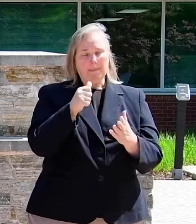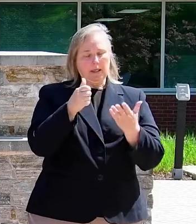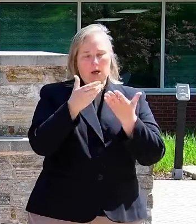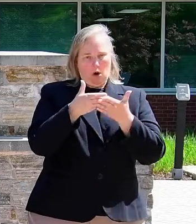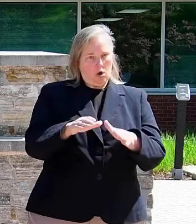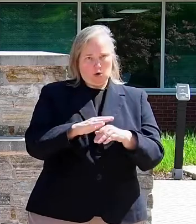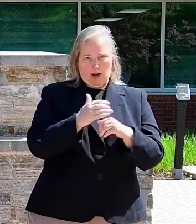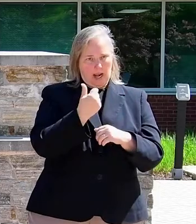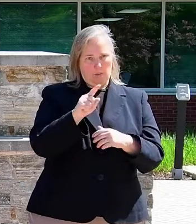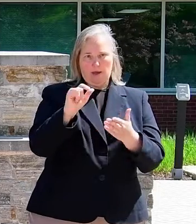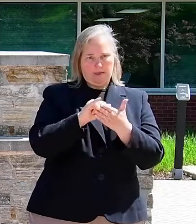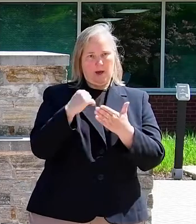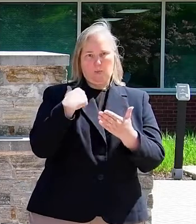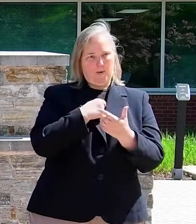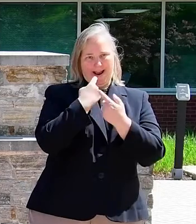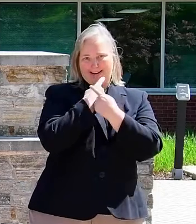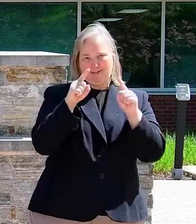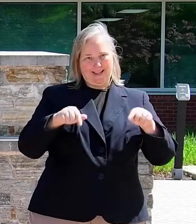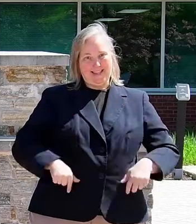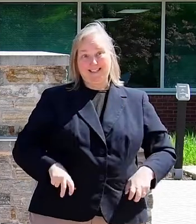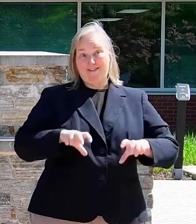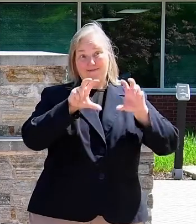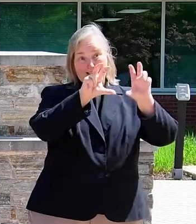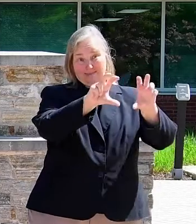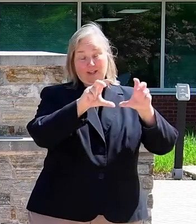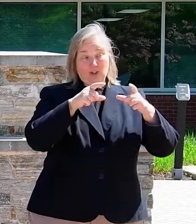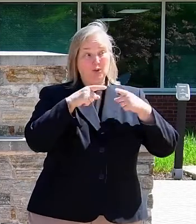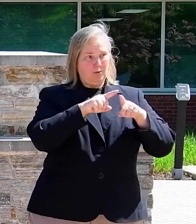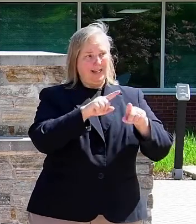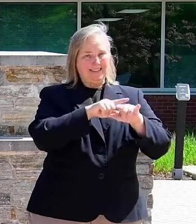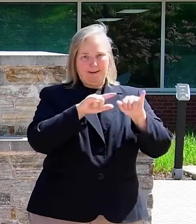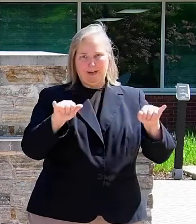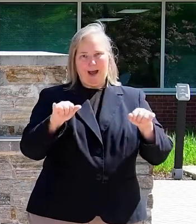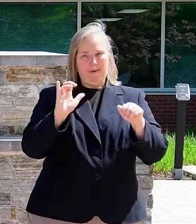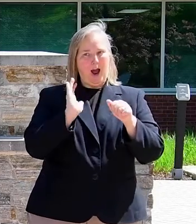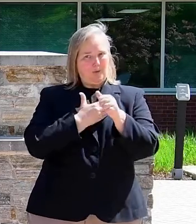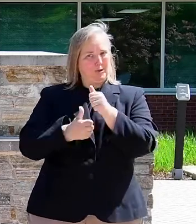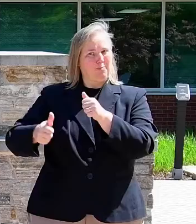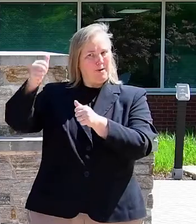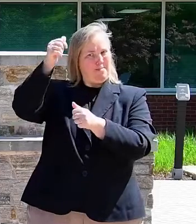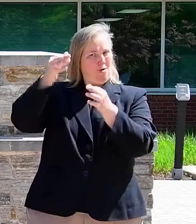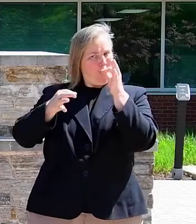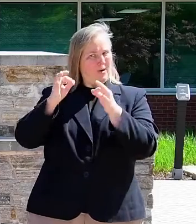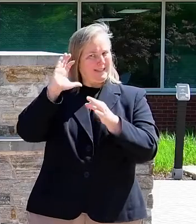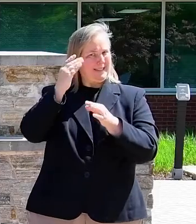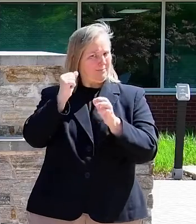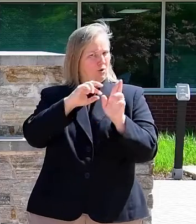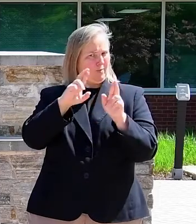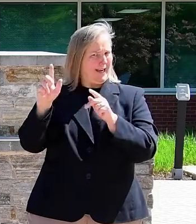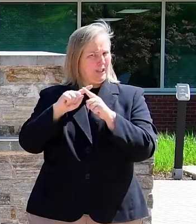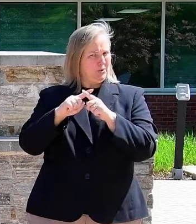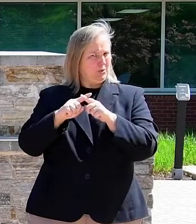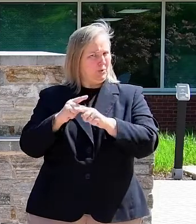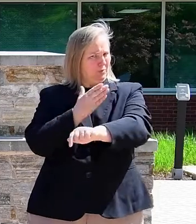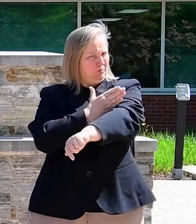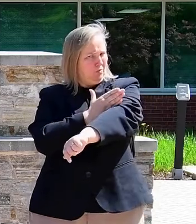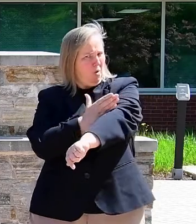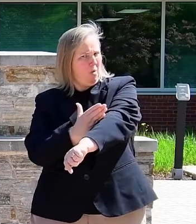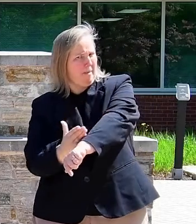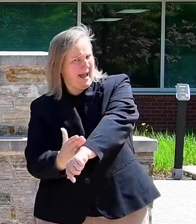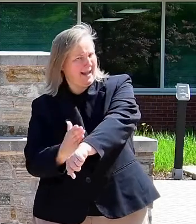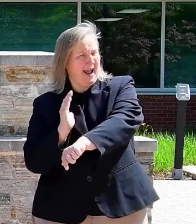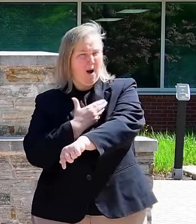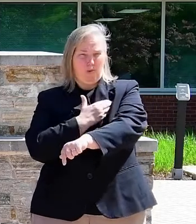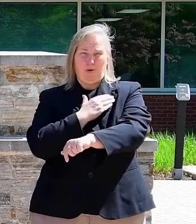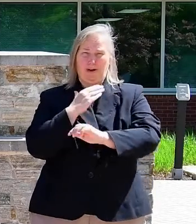anyone that we are announcing this investment at a time when our Supreme Court appears ready to roll back our national